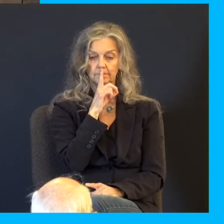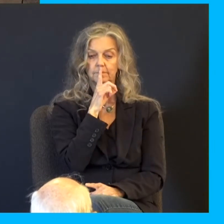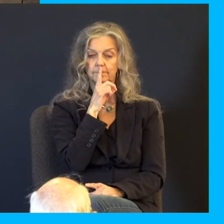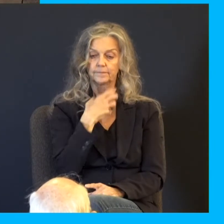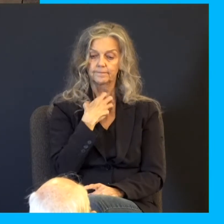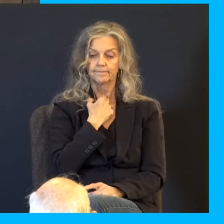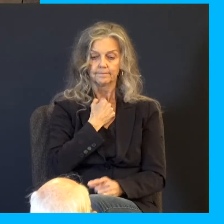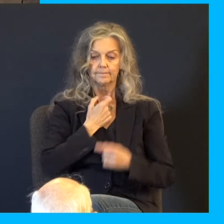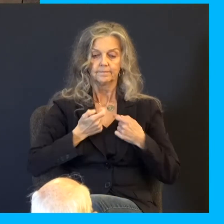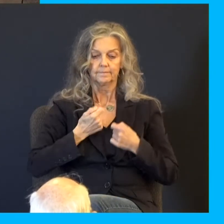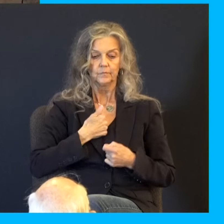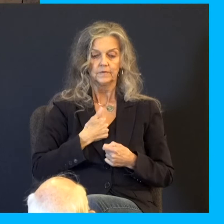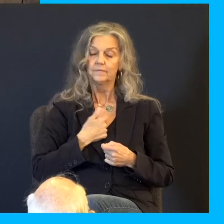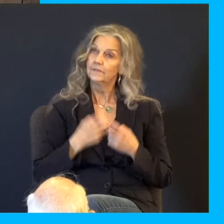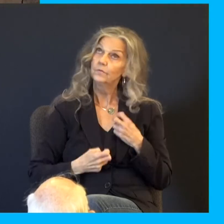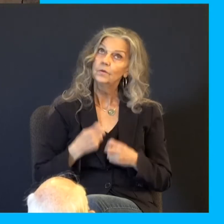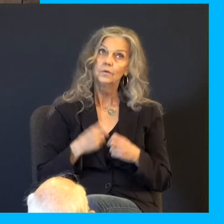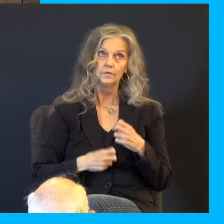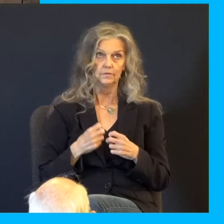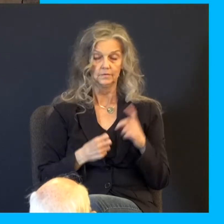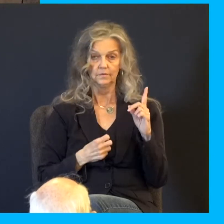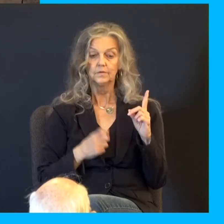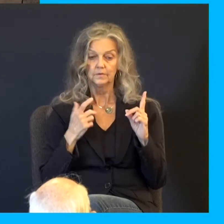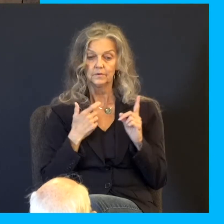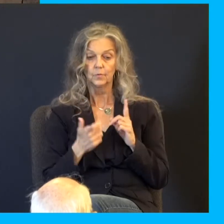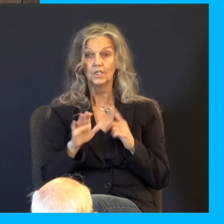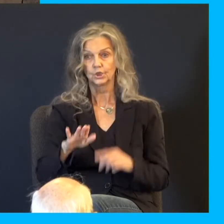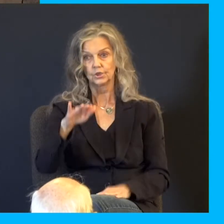It is a difficult thing to watch your child go through trouble.